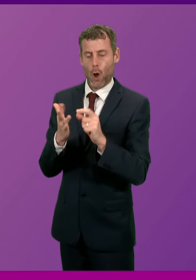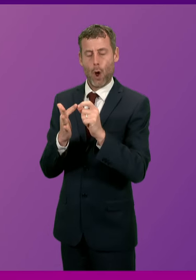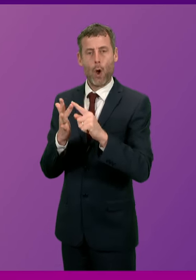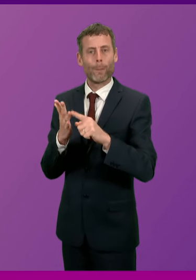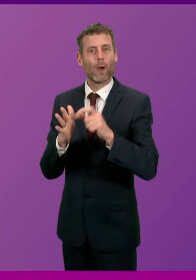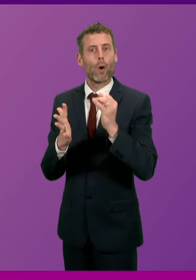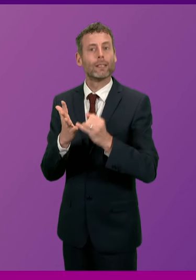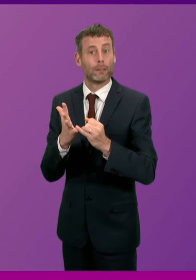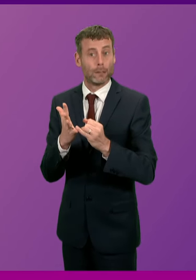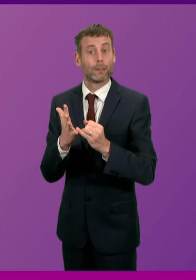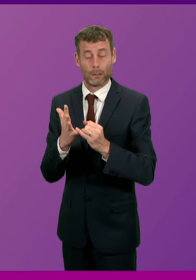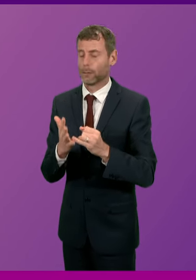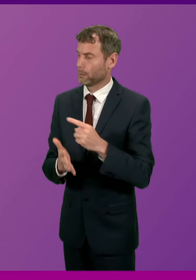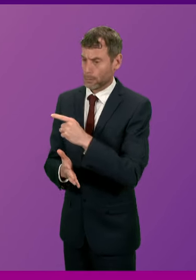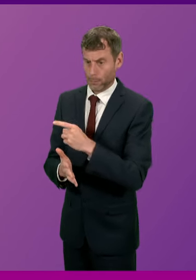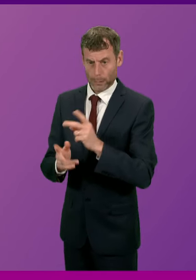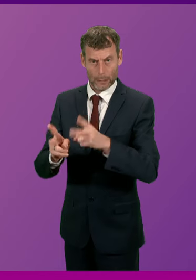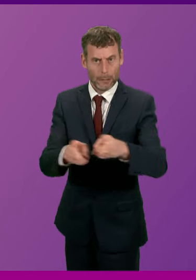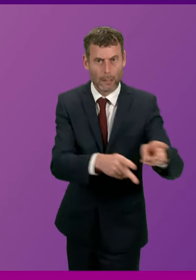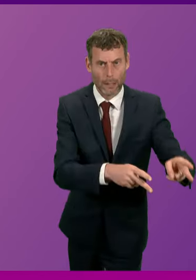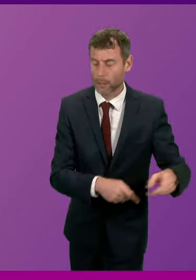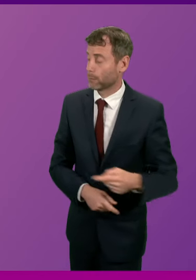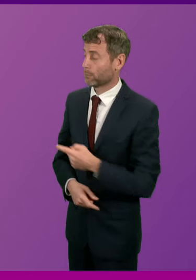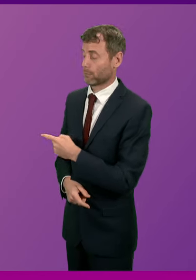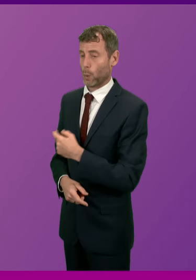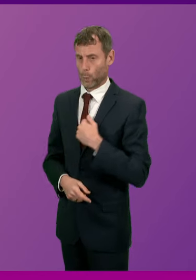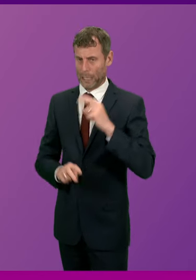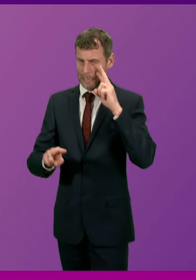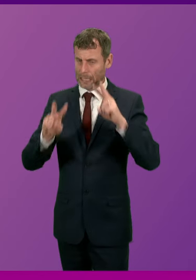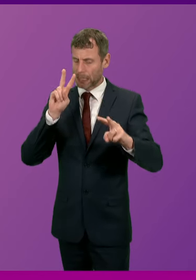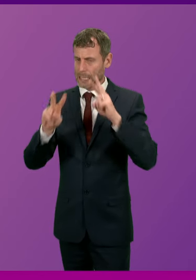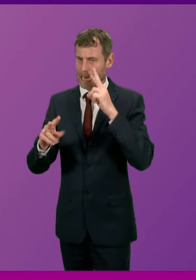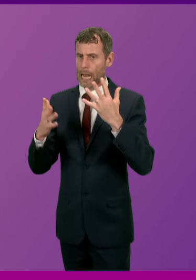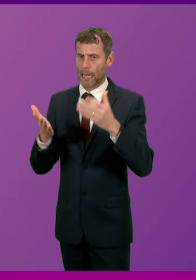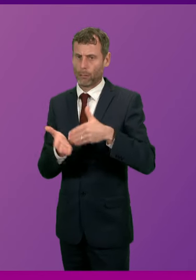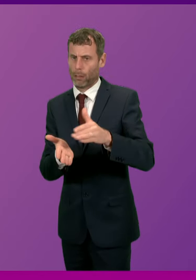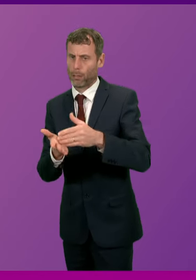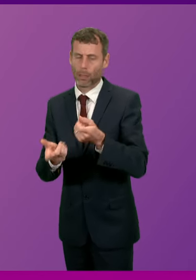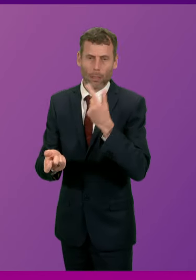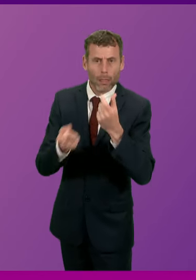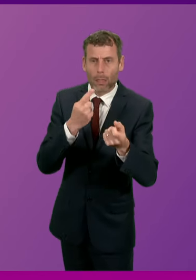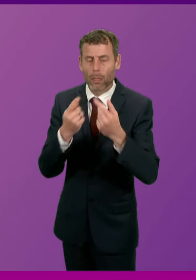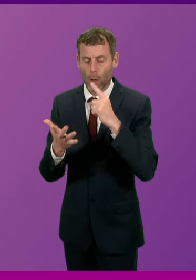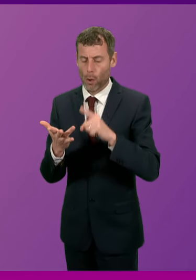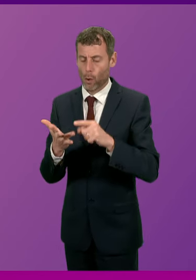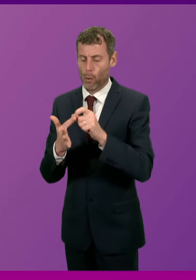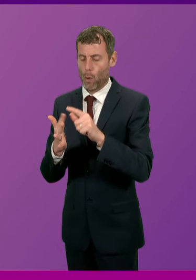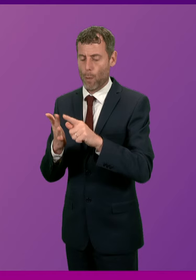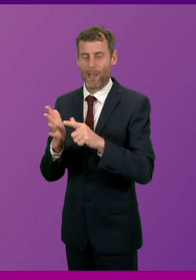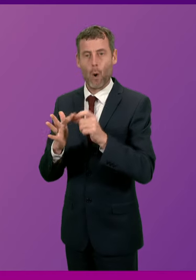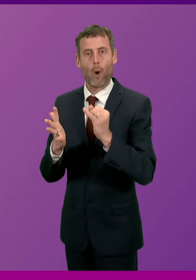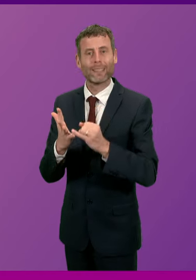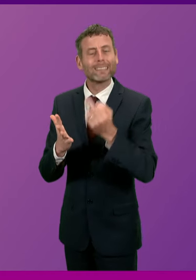closely with Public Health Scotland as we're very concerned about the growing threat posed by synthetic opioids and in particular the increased